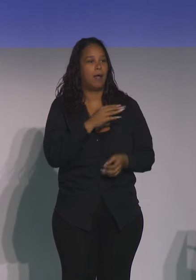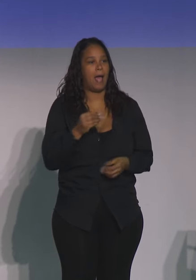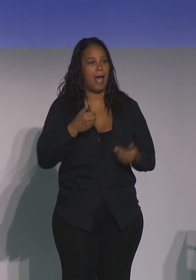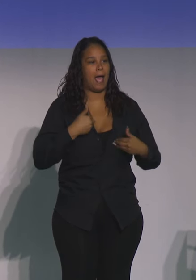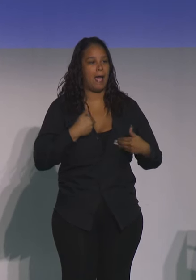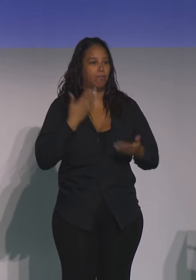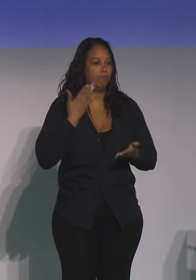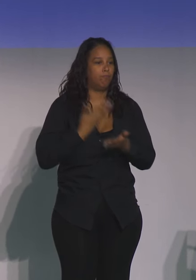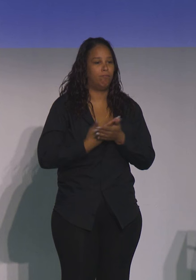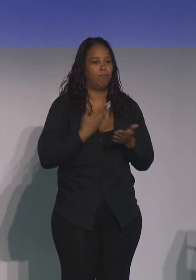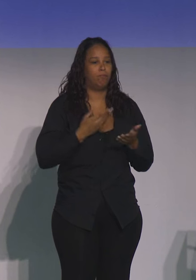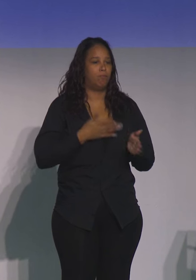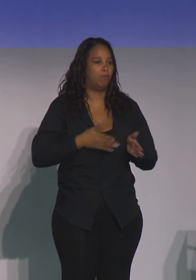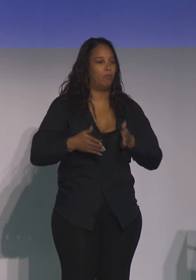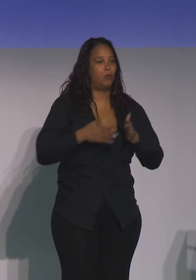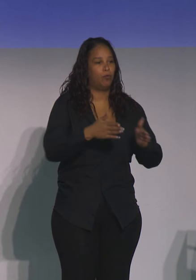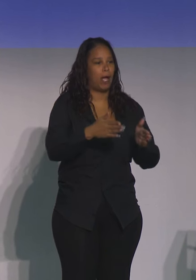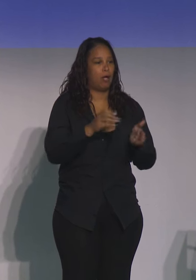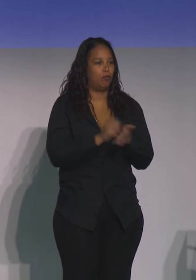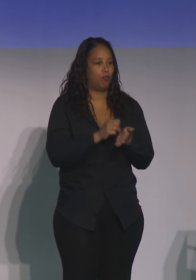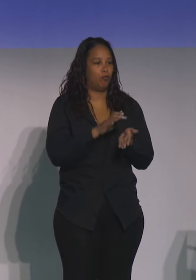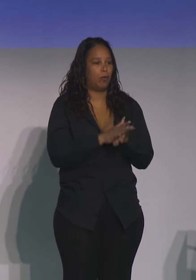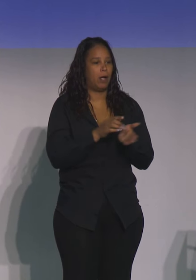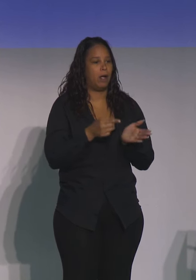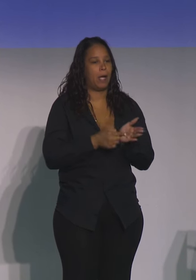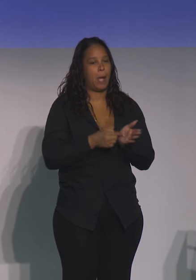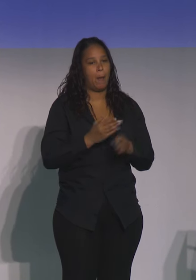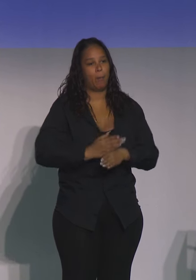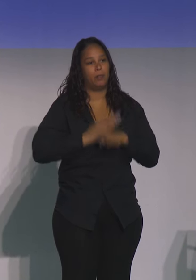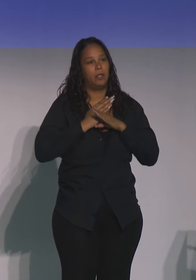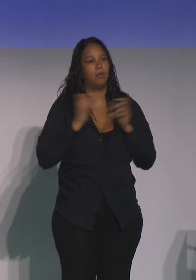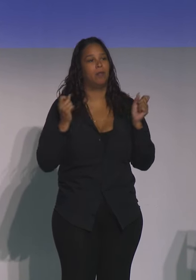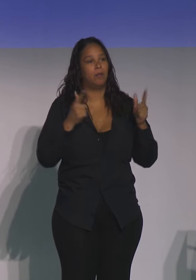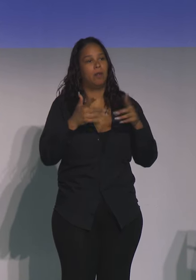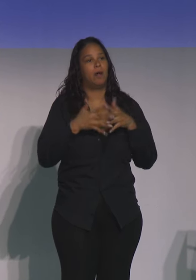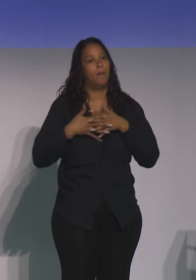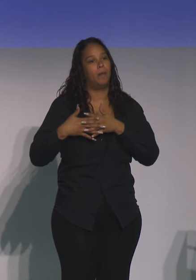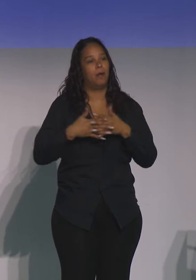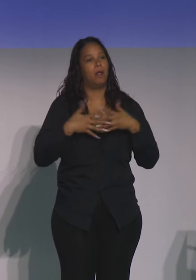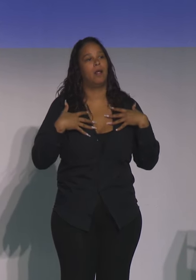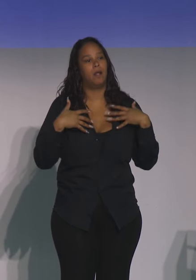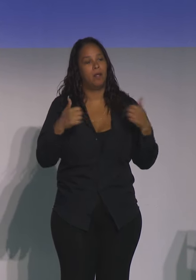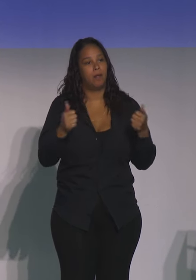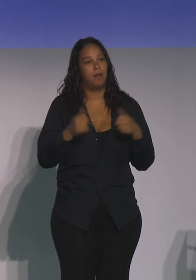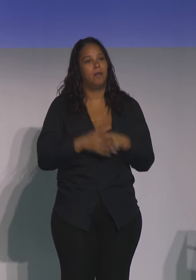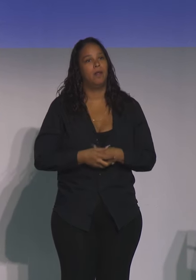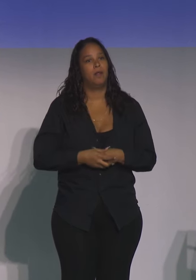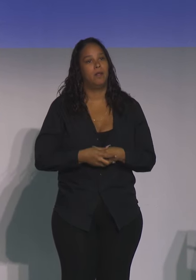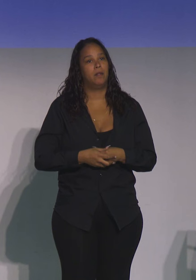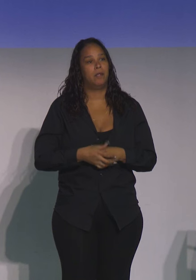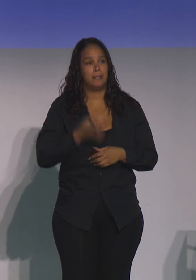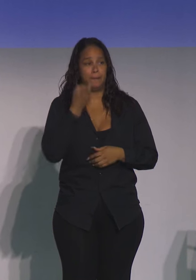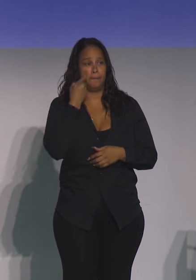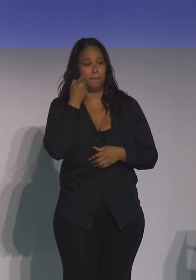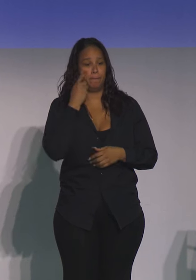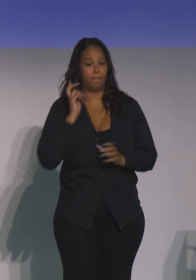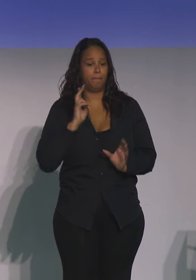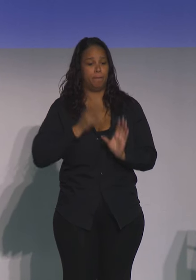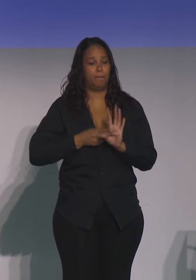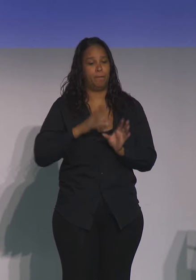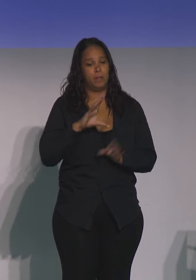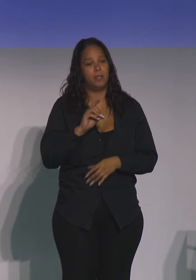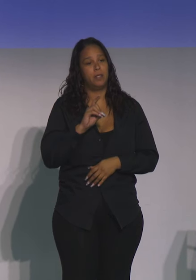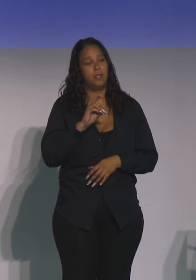record of protecting Americans' health. Prior to joining CDC,